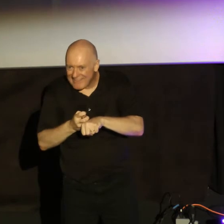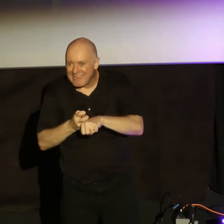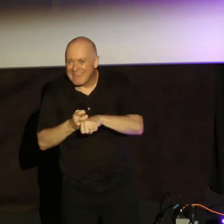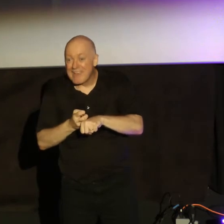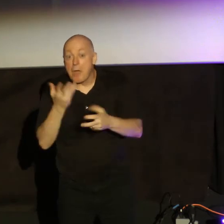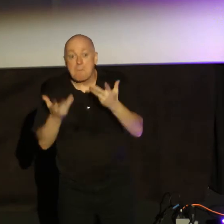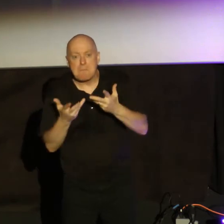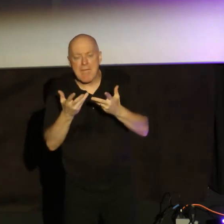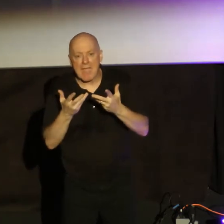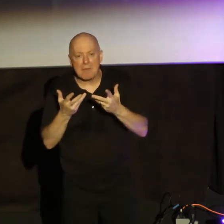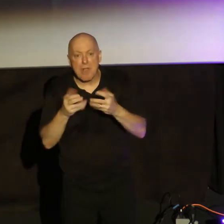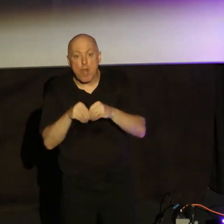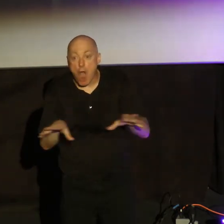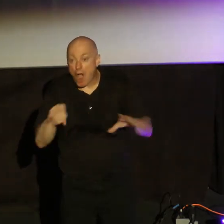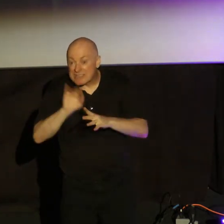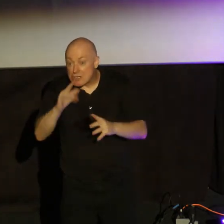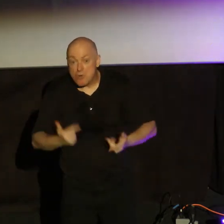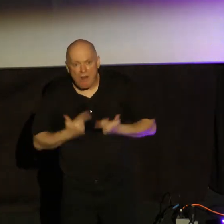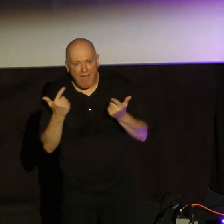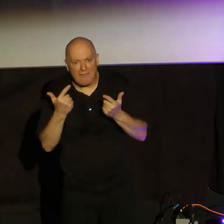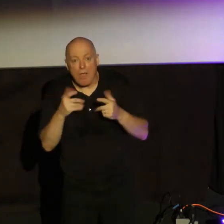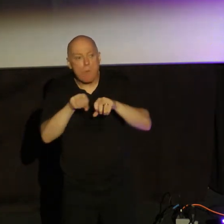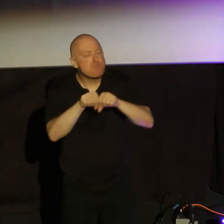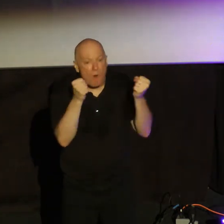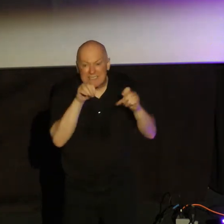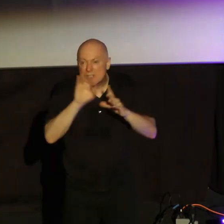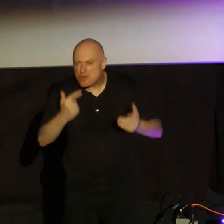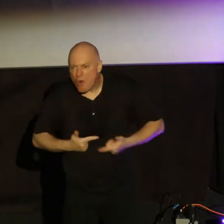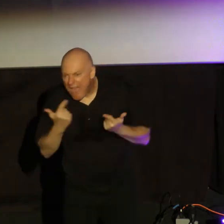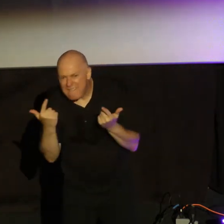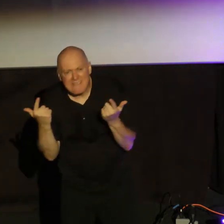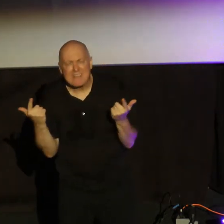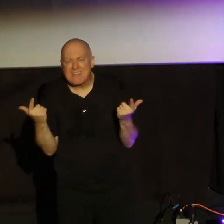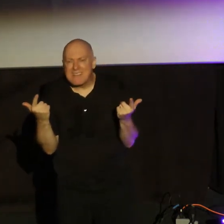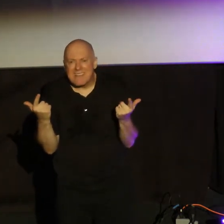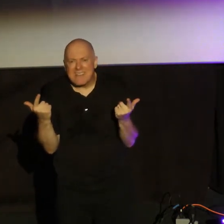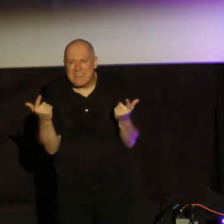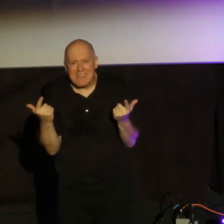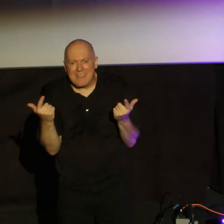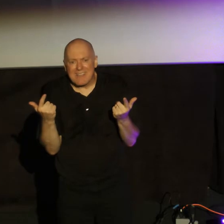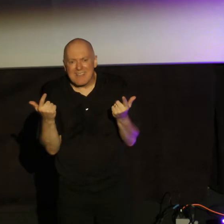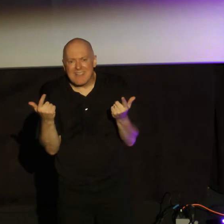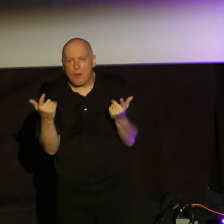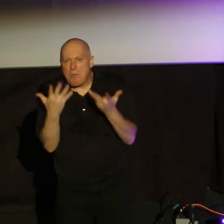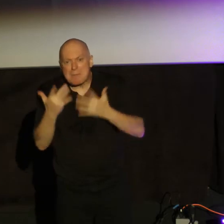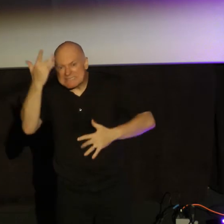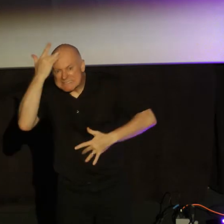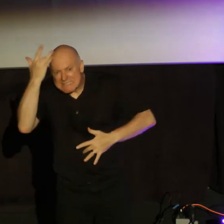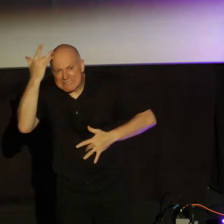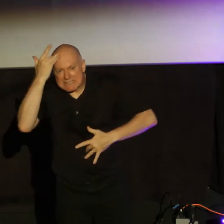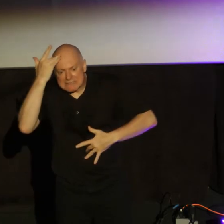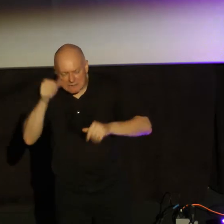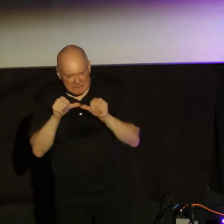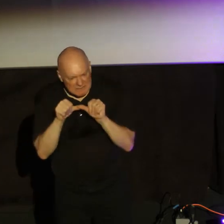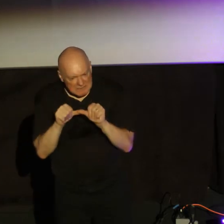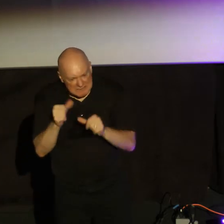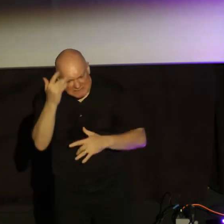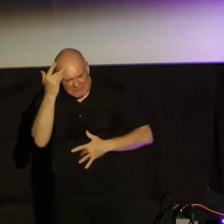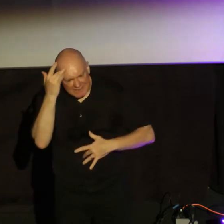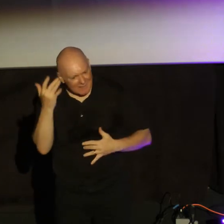been a tragedy or a loss, a brokenness in your life. Again, maybe a sickness that just remains and it will not get better.